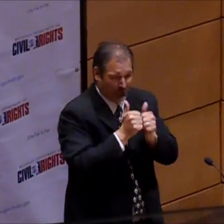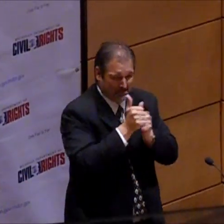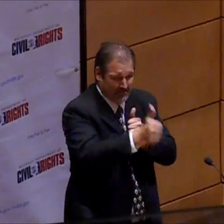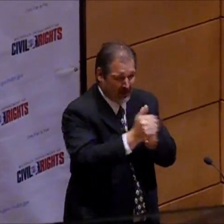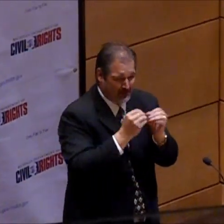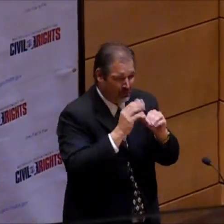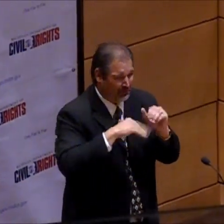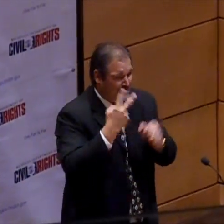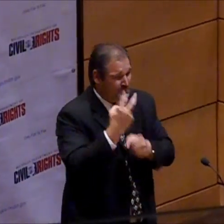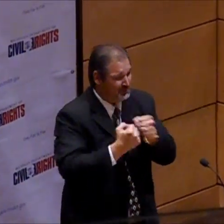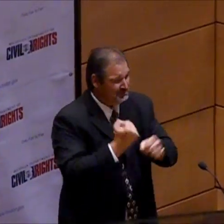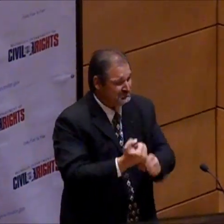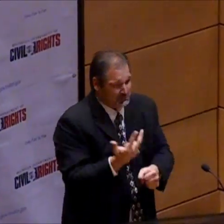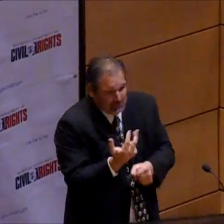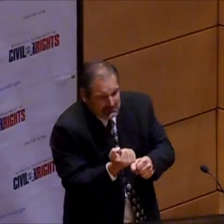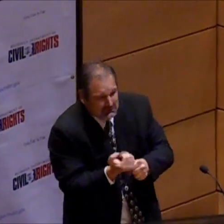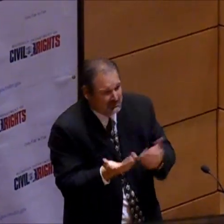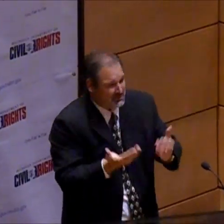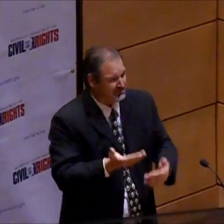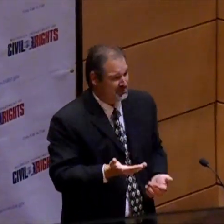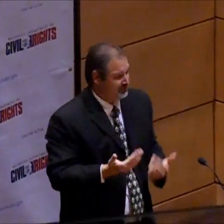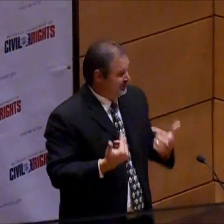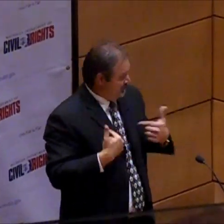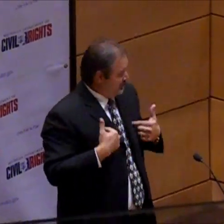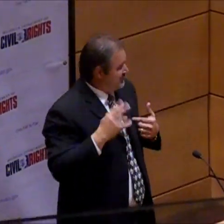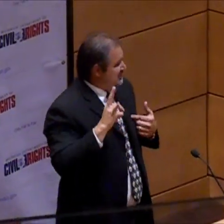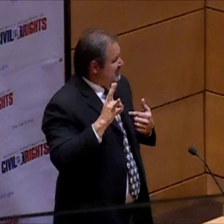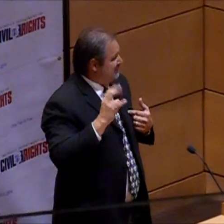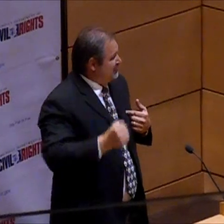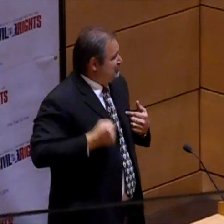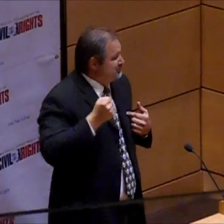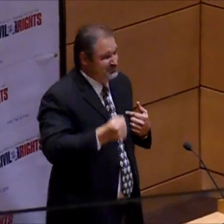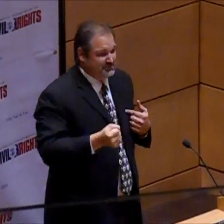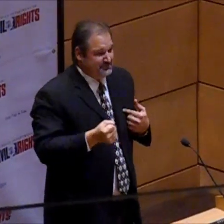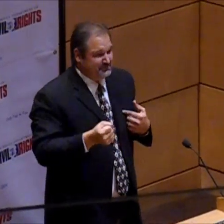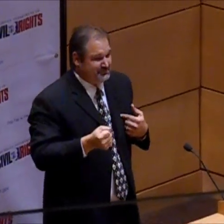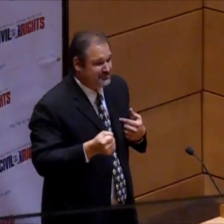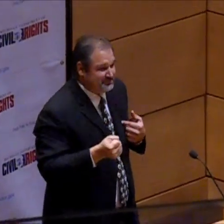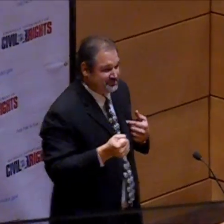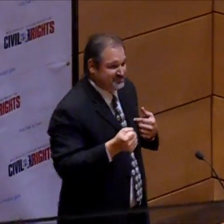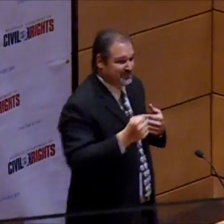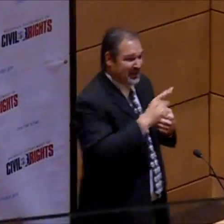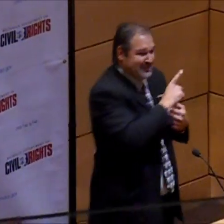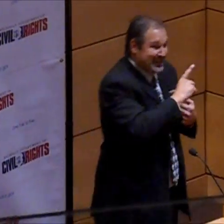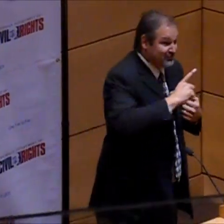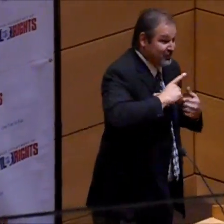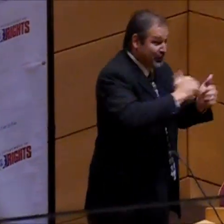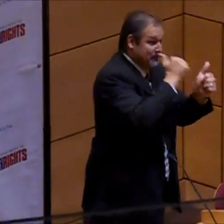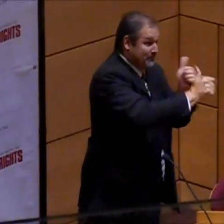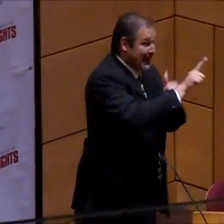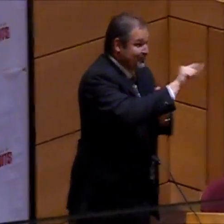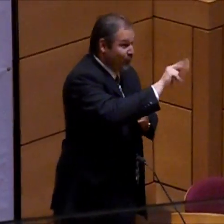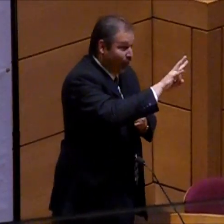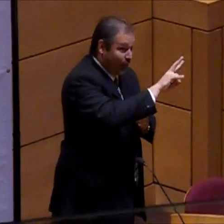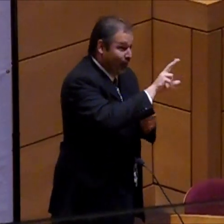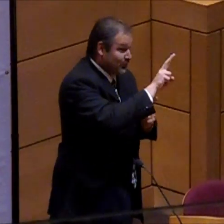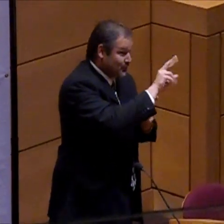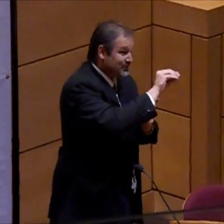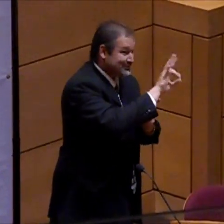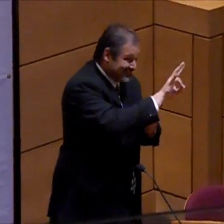along with new rules laws to pass. It might be two or three years at the most. Seven years it took for hours to pass. Legislators passed